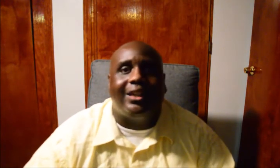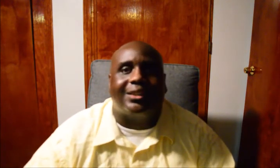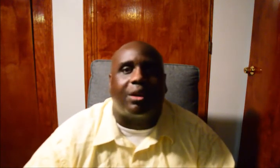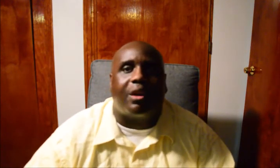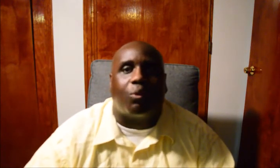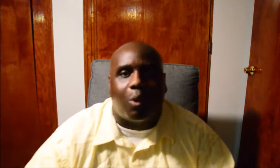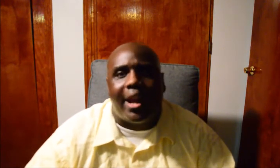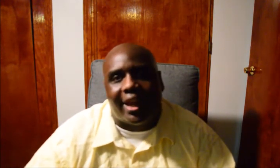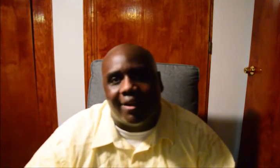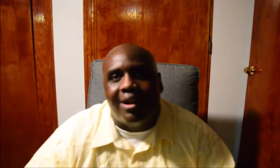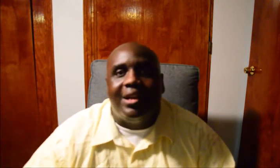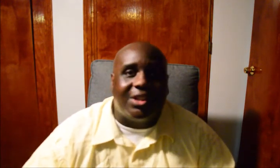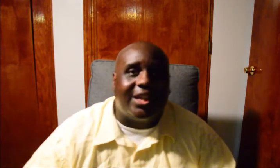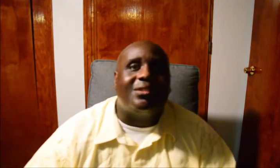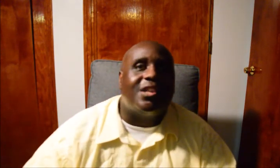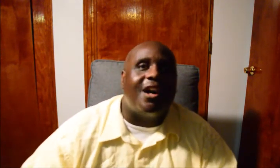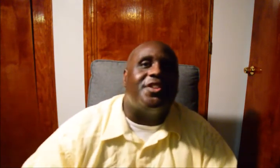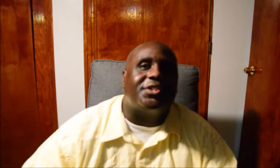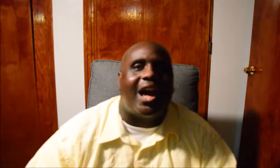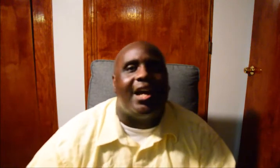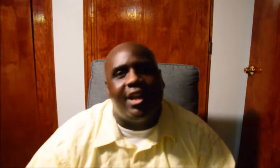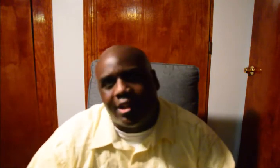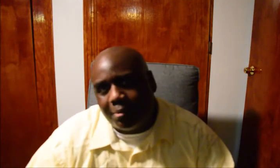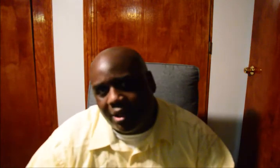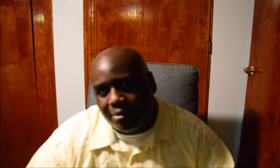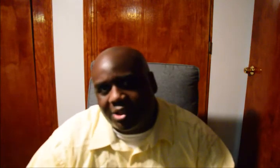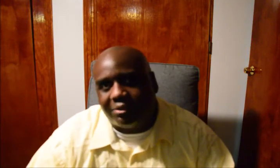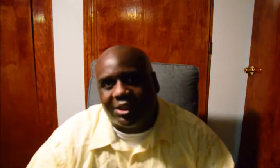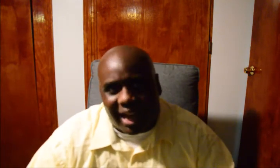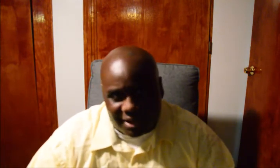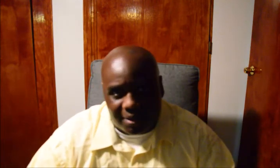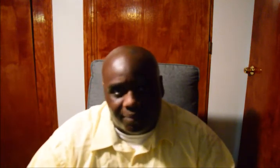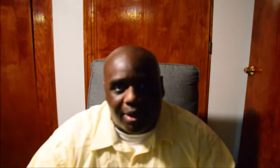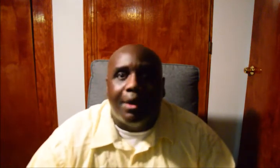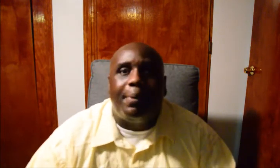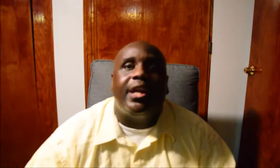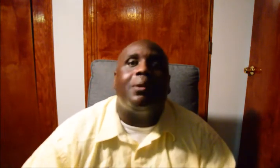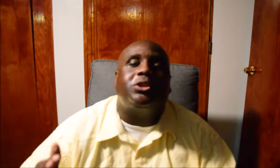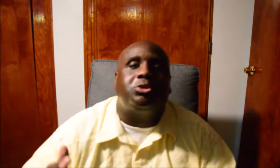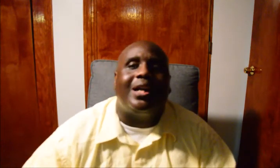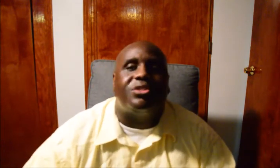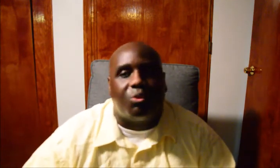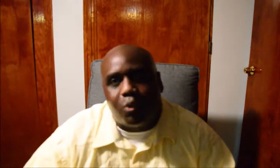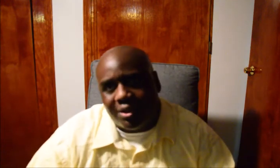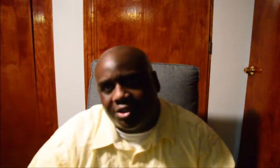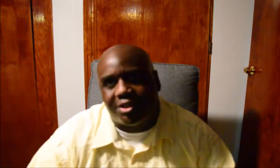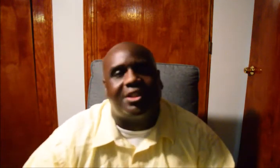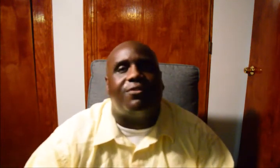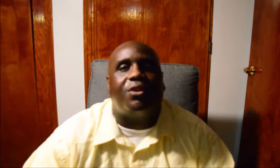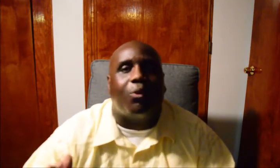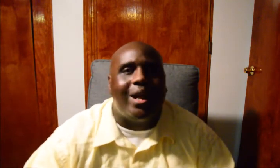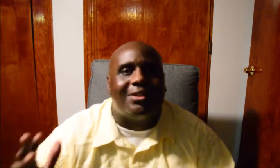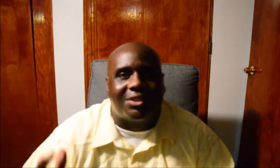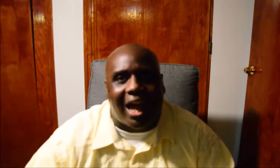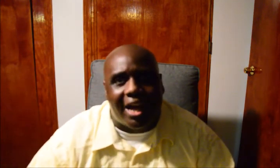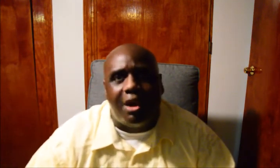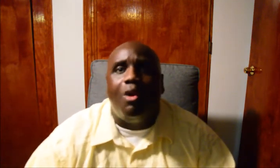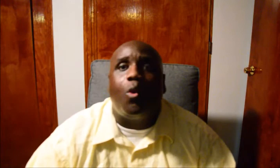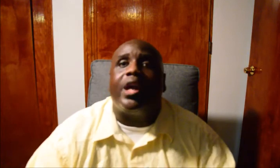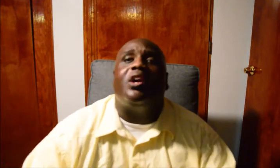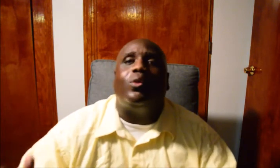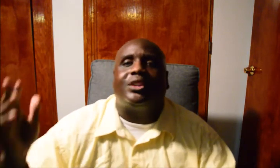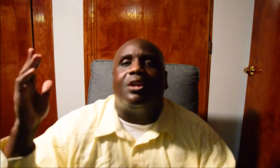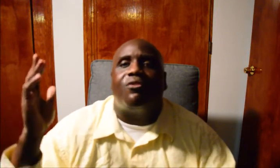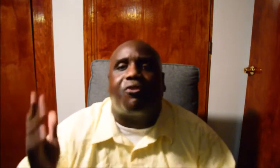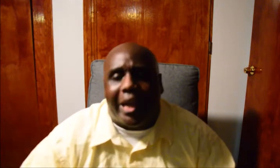Korea, he just started running to get to the other side. ended up getting himself shot. But he was trying to run to the South Korean side